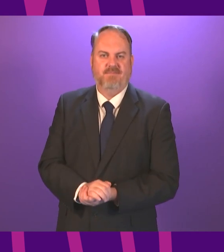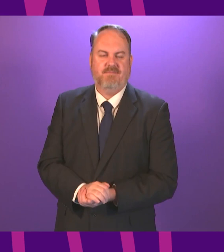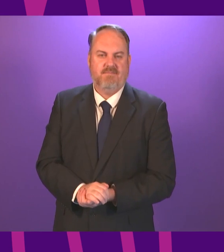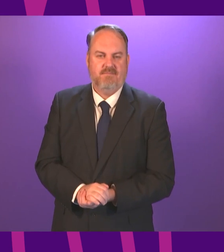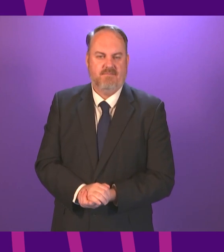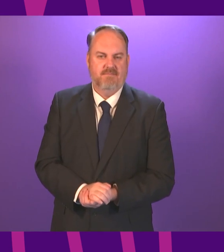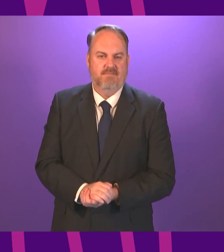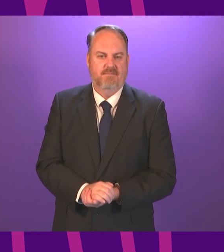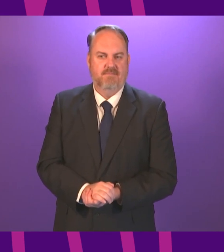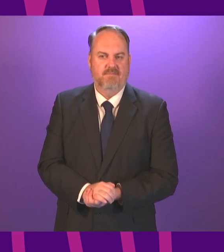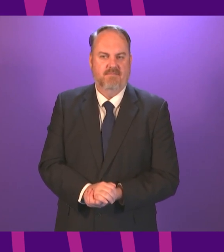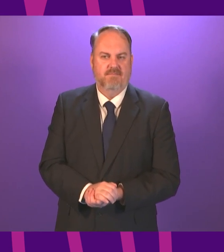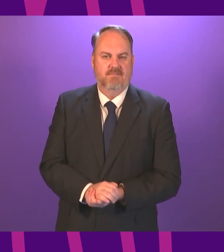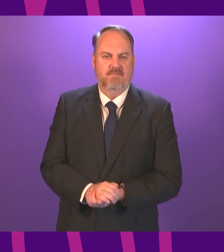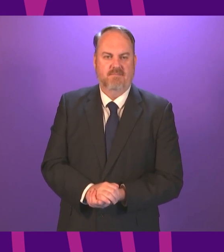thank you